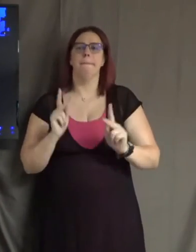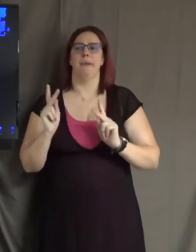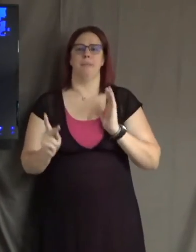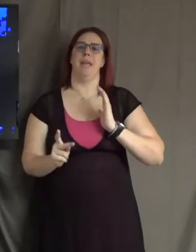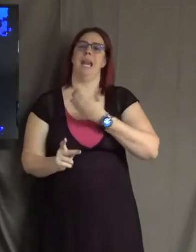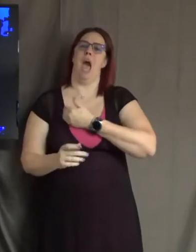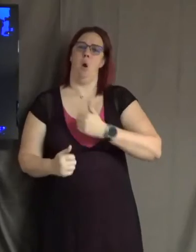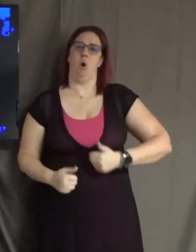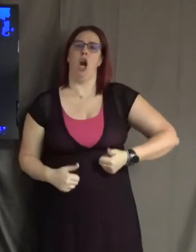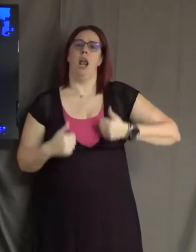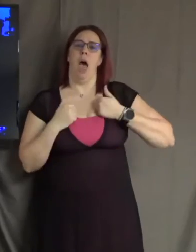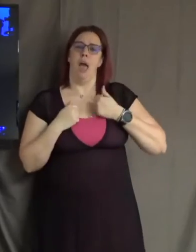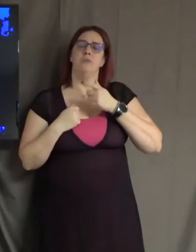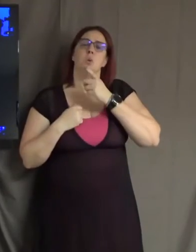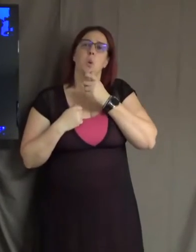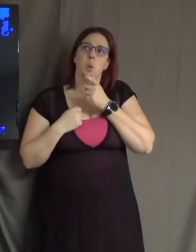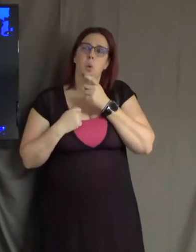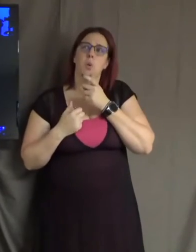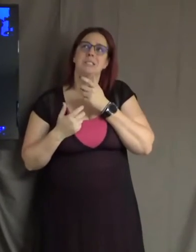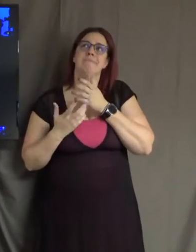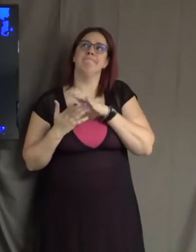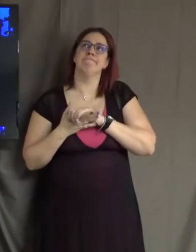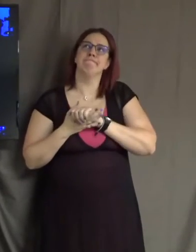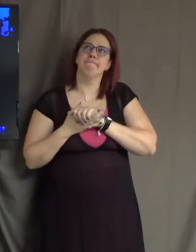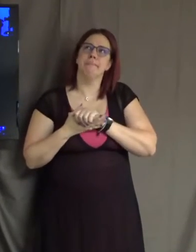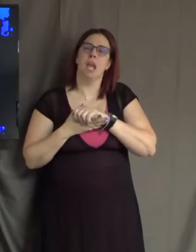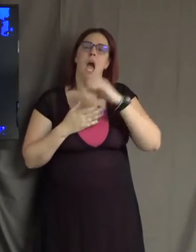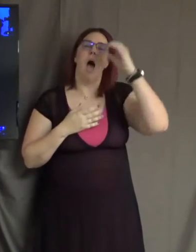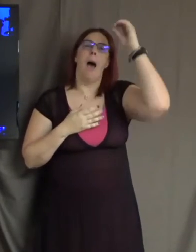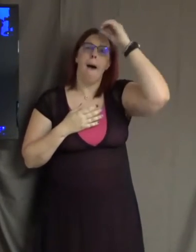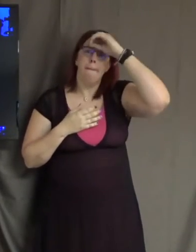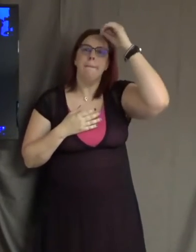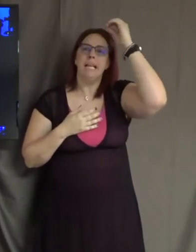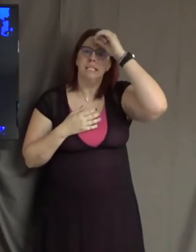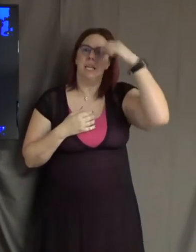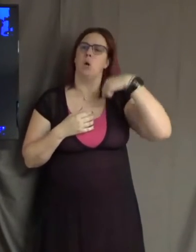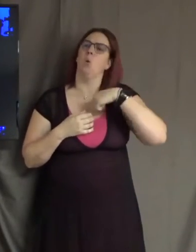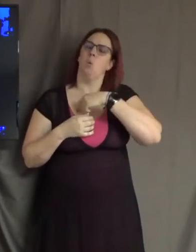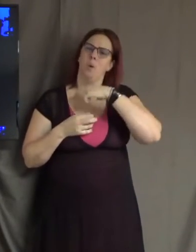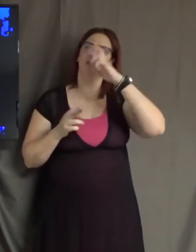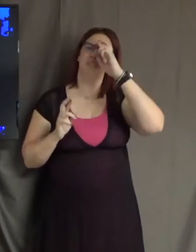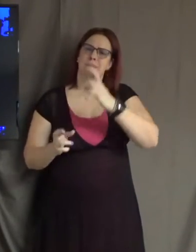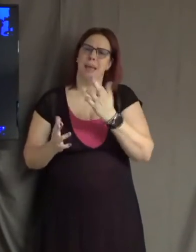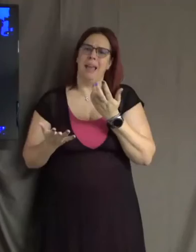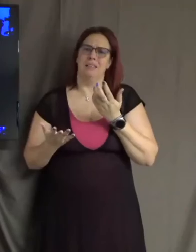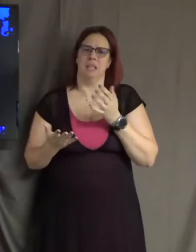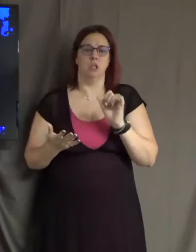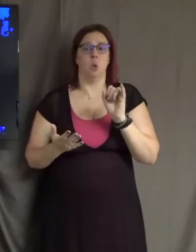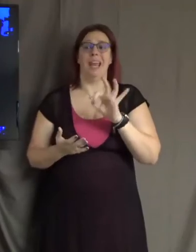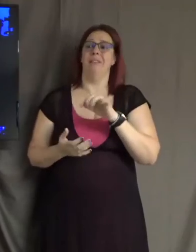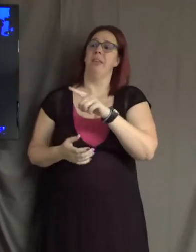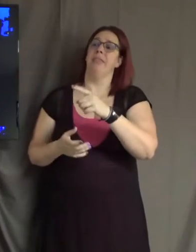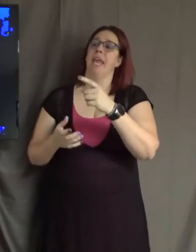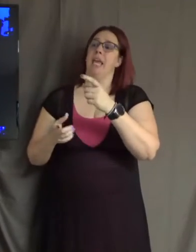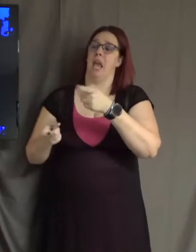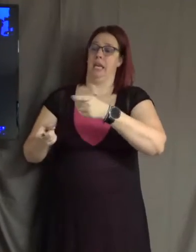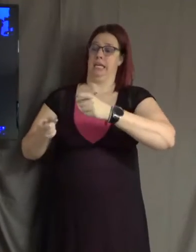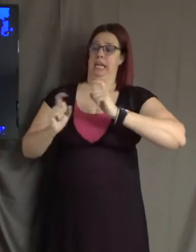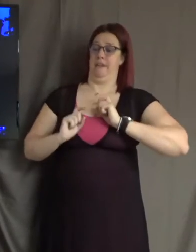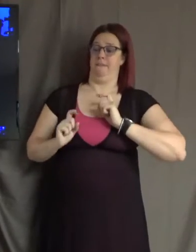opinion we respect. That if they give us loving, kind feedback, we want to be